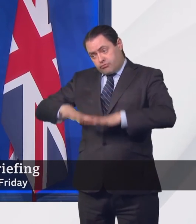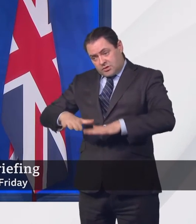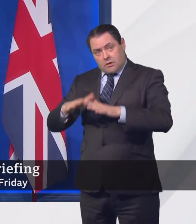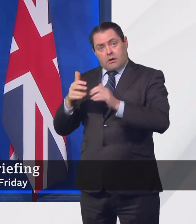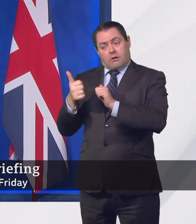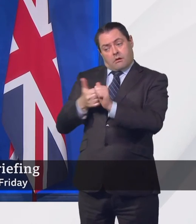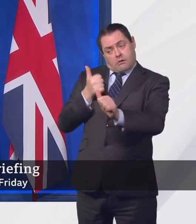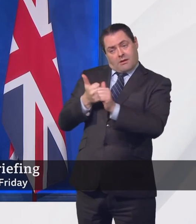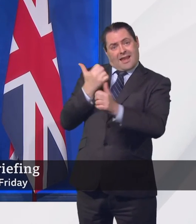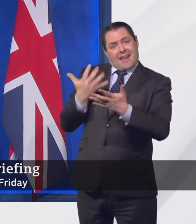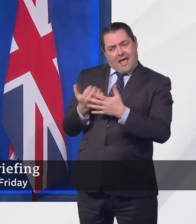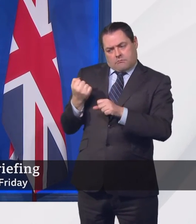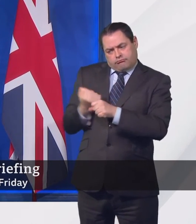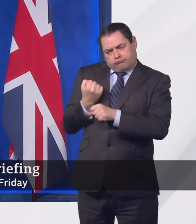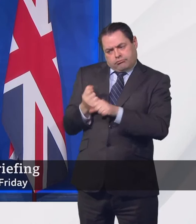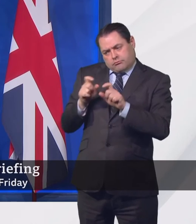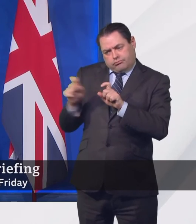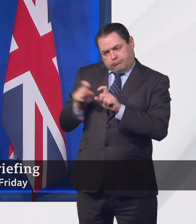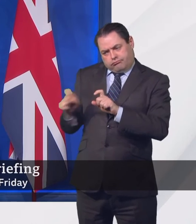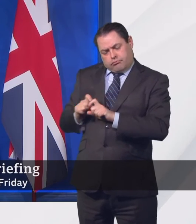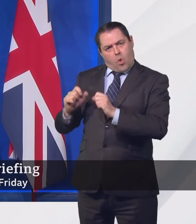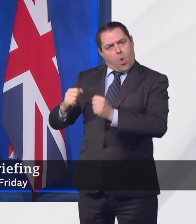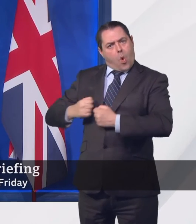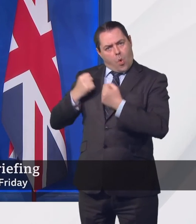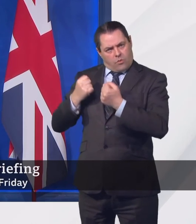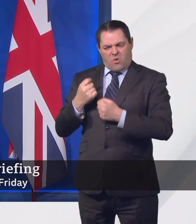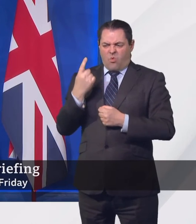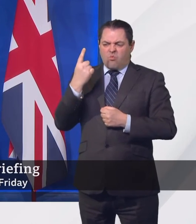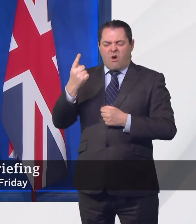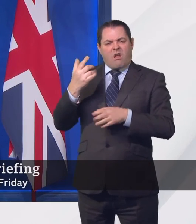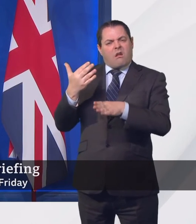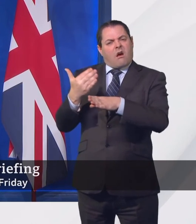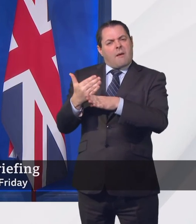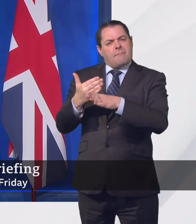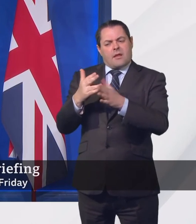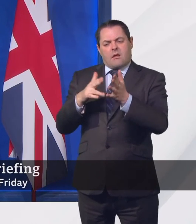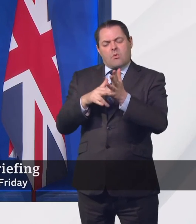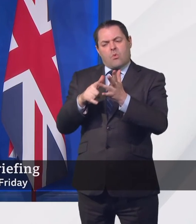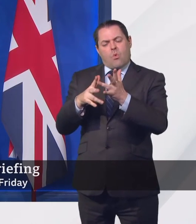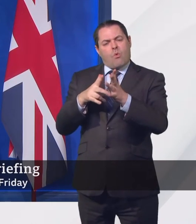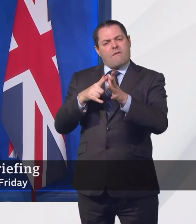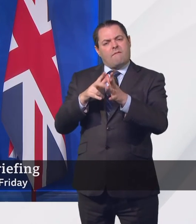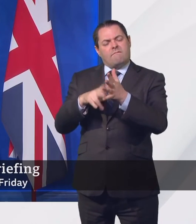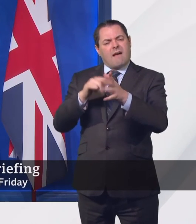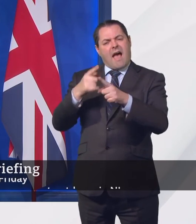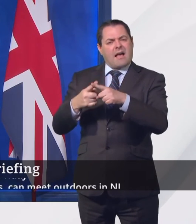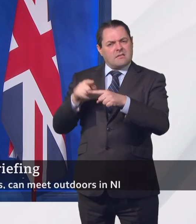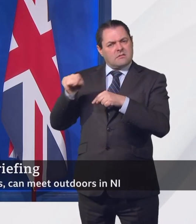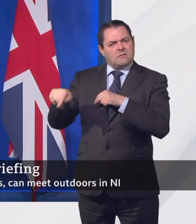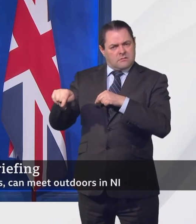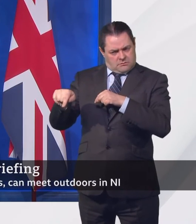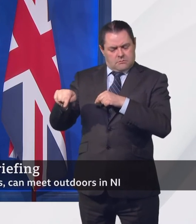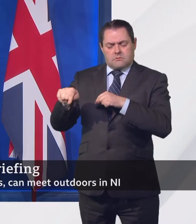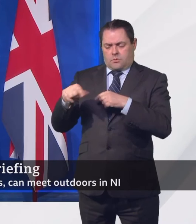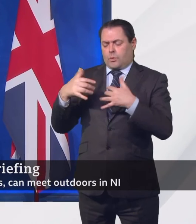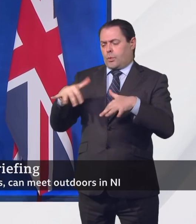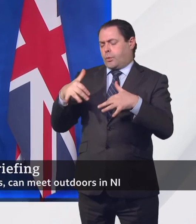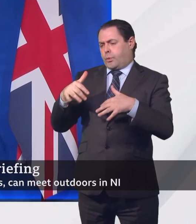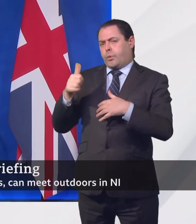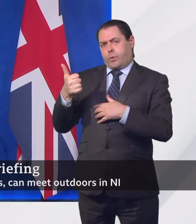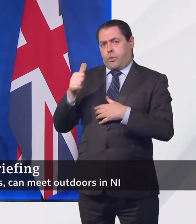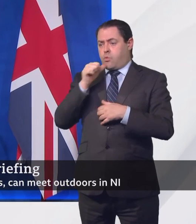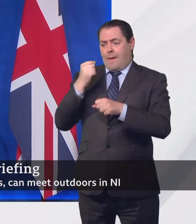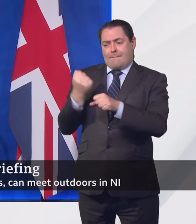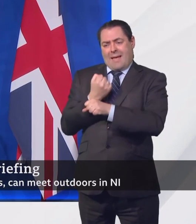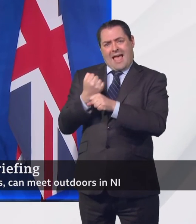I've already told you that Novavax, a potentially significant new weapon in our armoury against COVID, is going to be